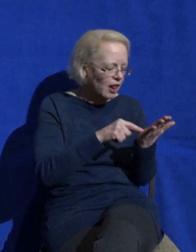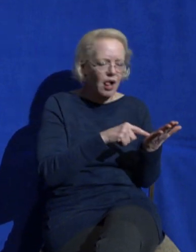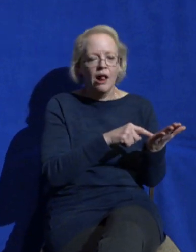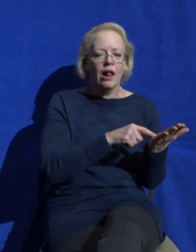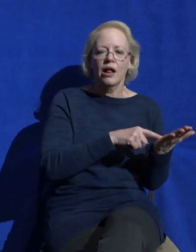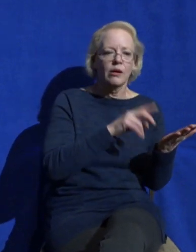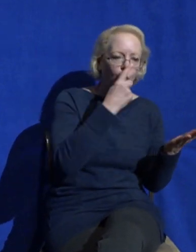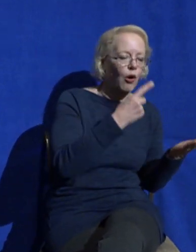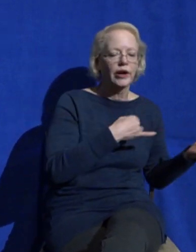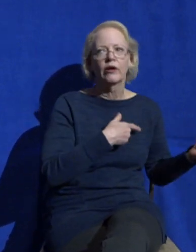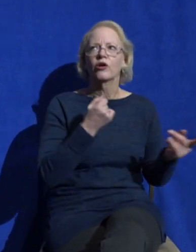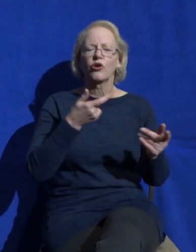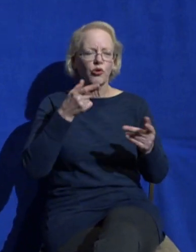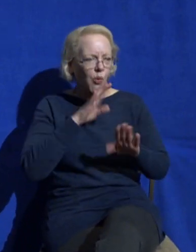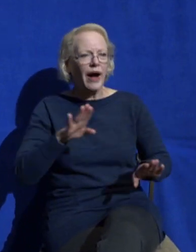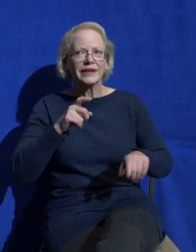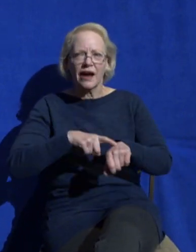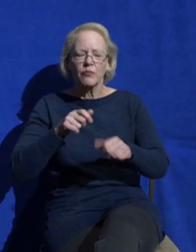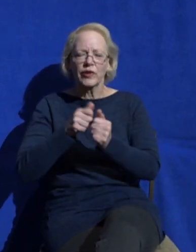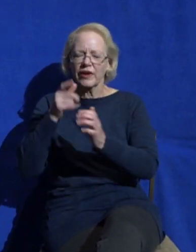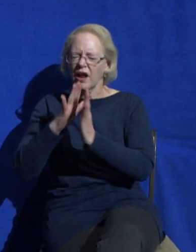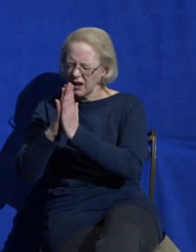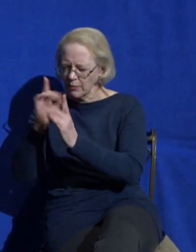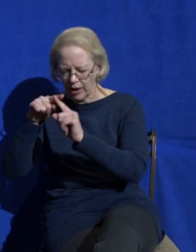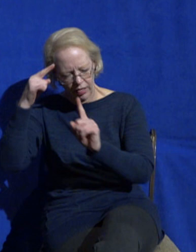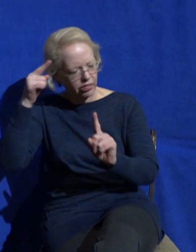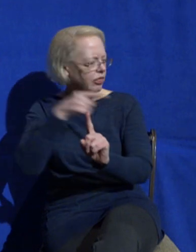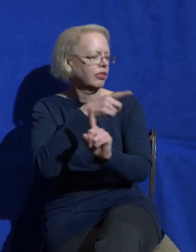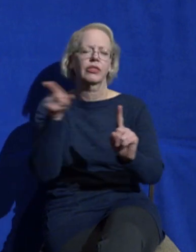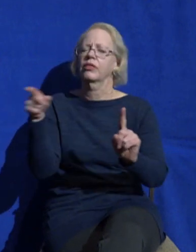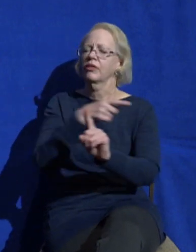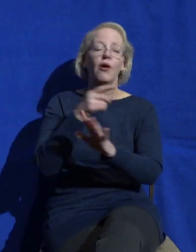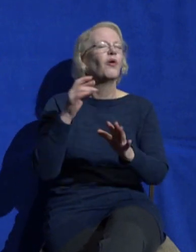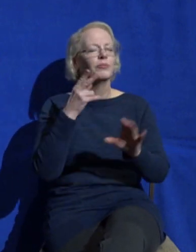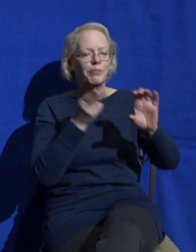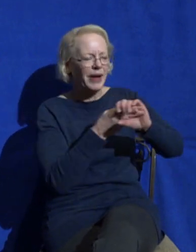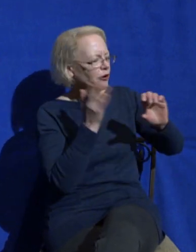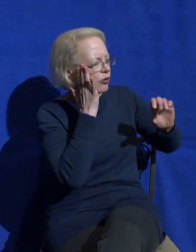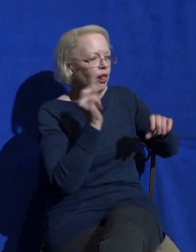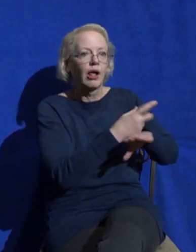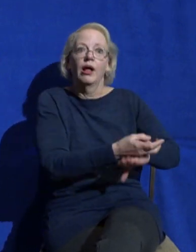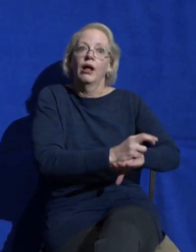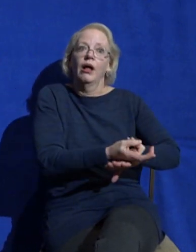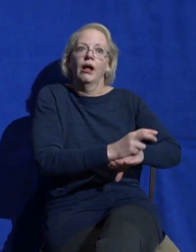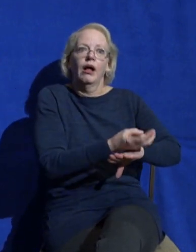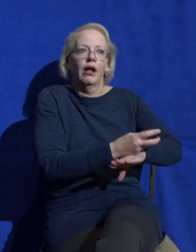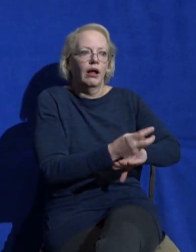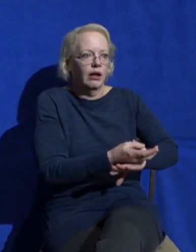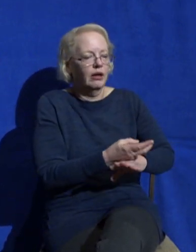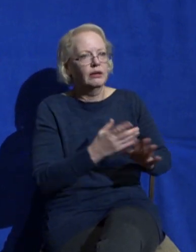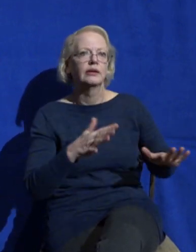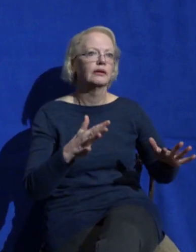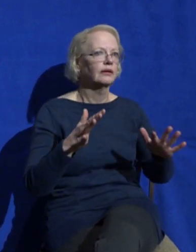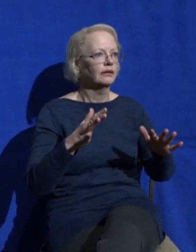quiet time with God, but you can't focus your mind. You go to bed early, but you toss and turn with anxiety. Restlessness.